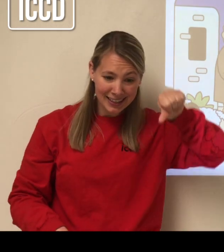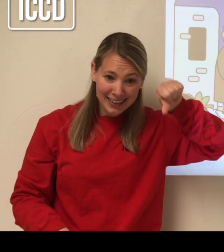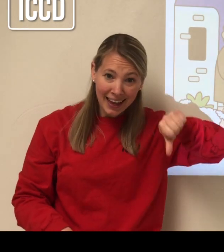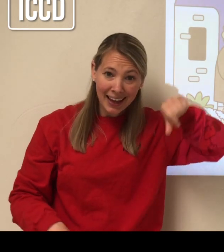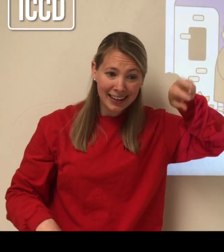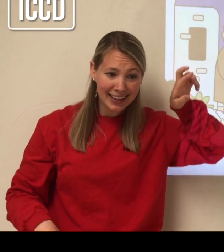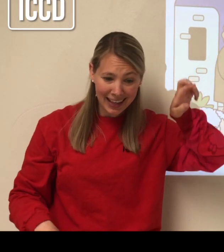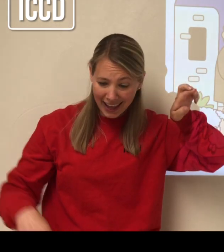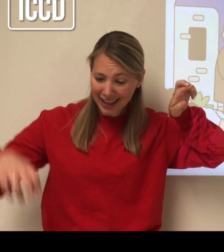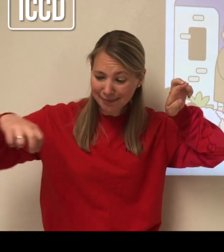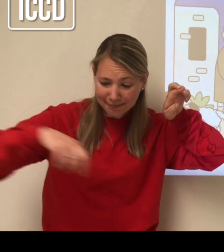ninety-nine.